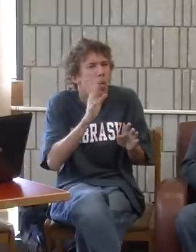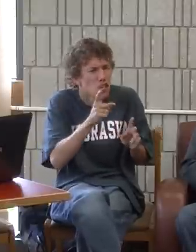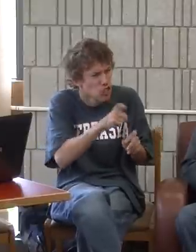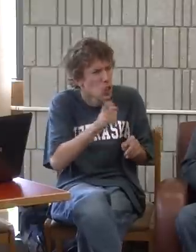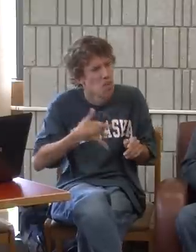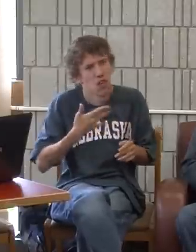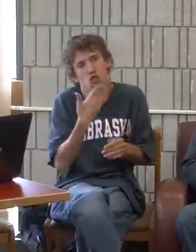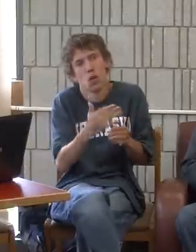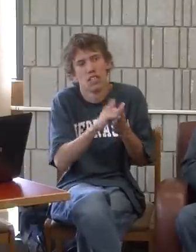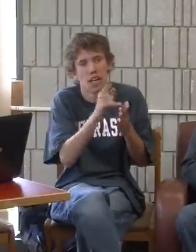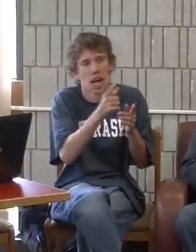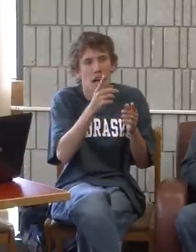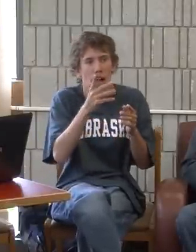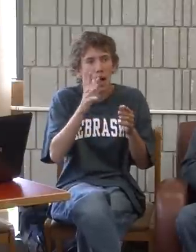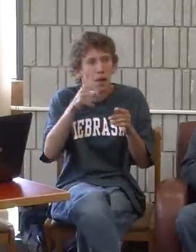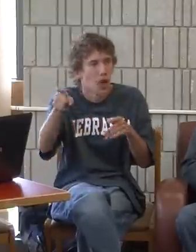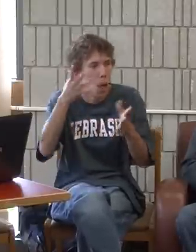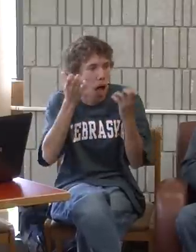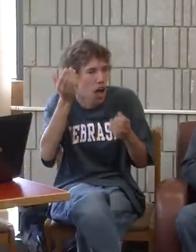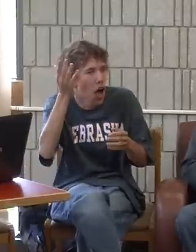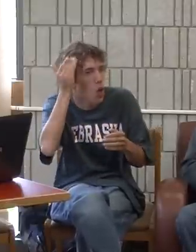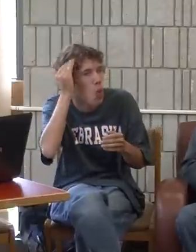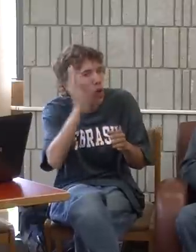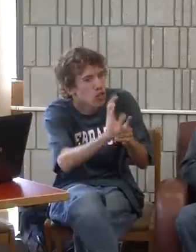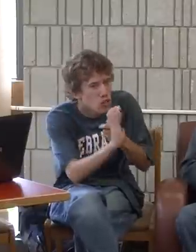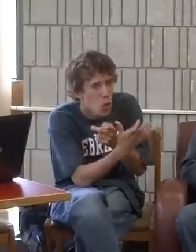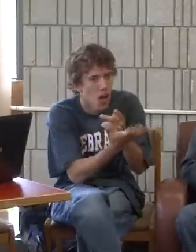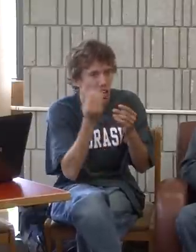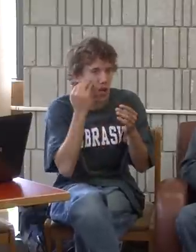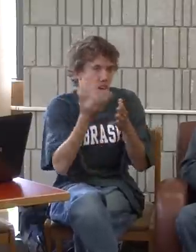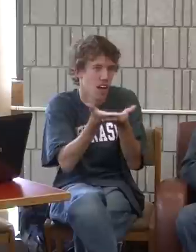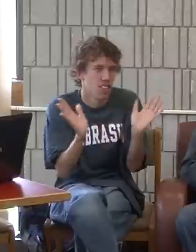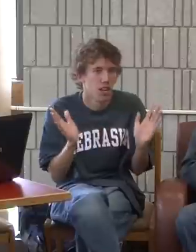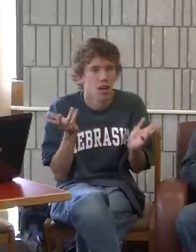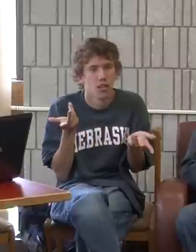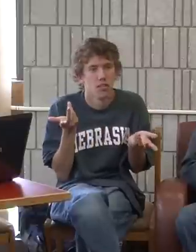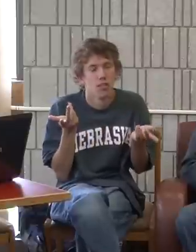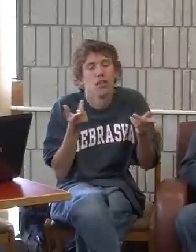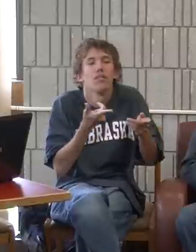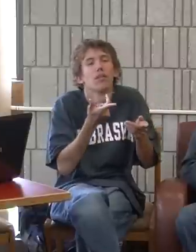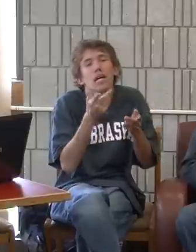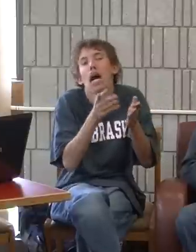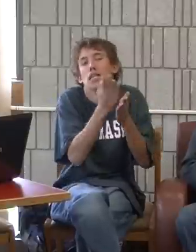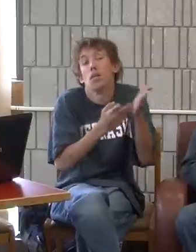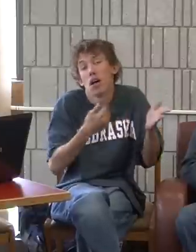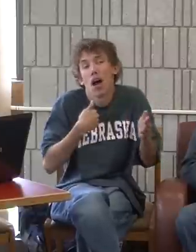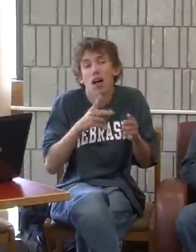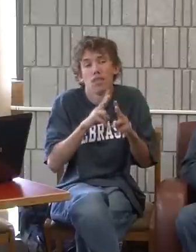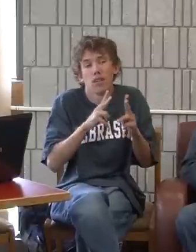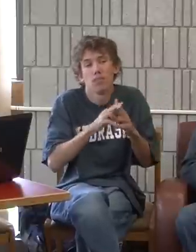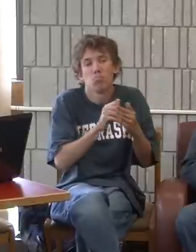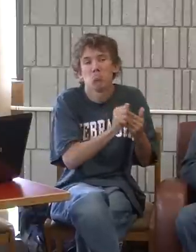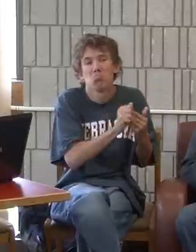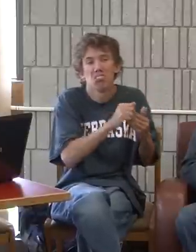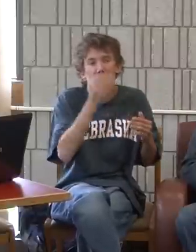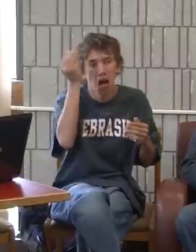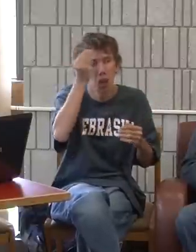And it will influence how they feel about deaf people. They want to know about your culture and everything. And some people